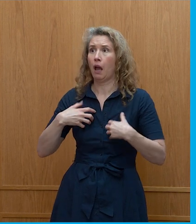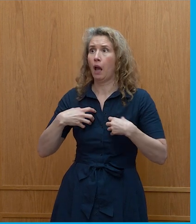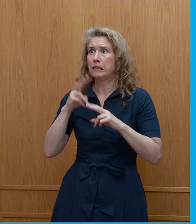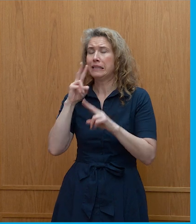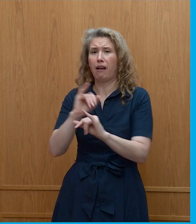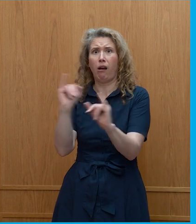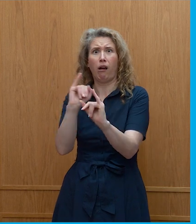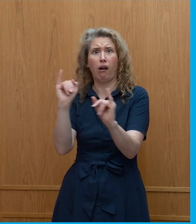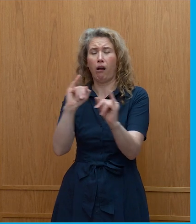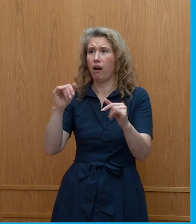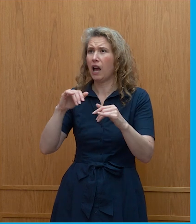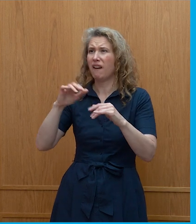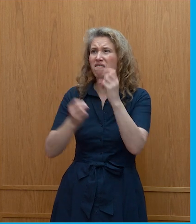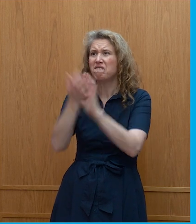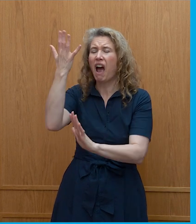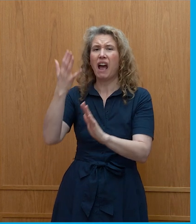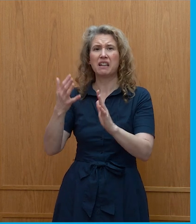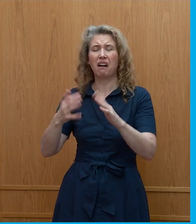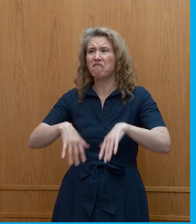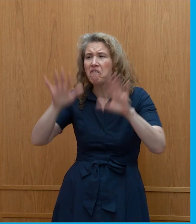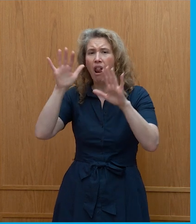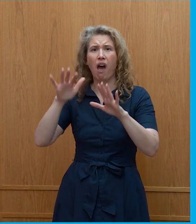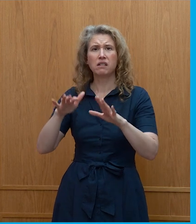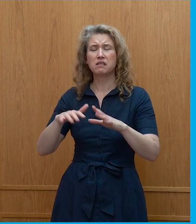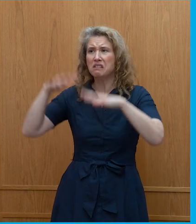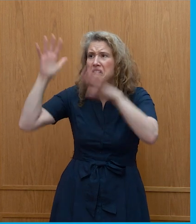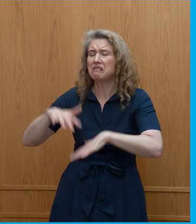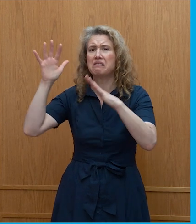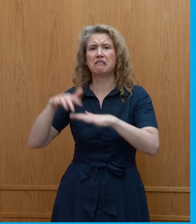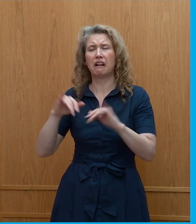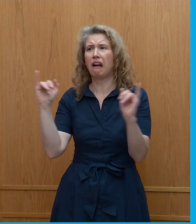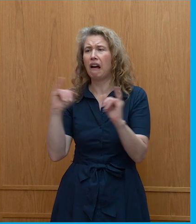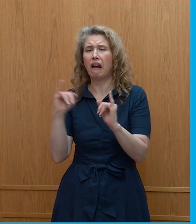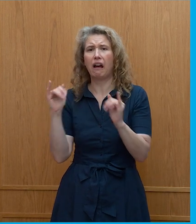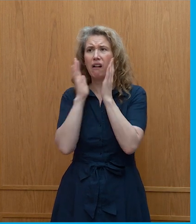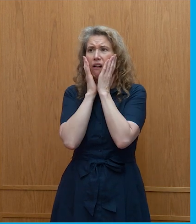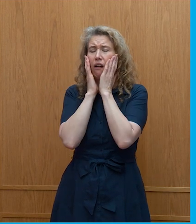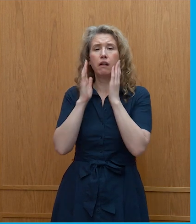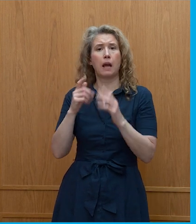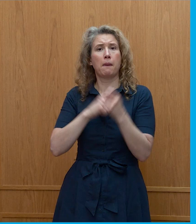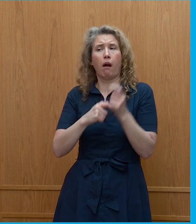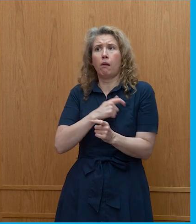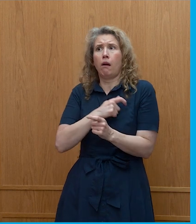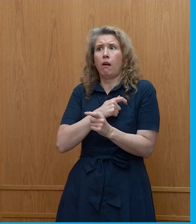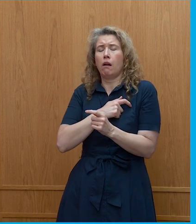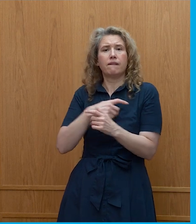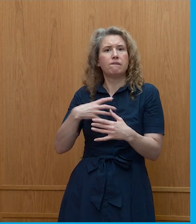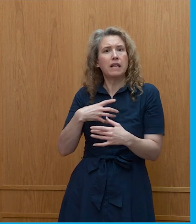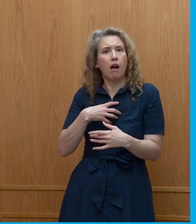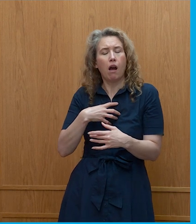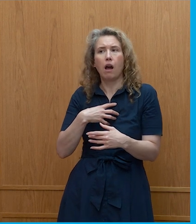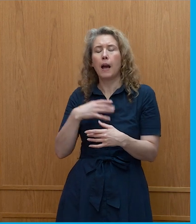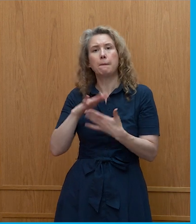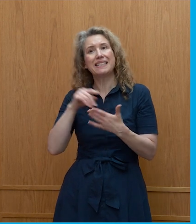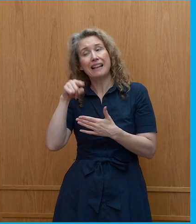they're seeing bushfires and floods and all these disasters, and so climate, mental